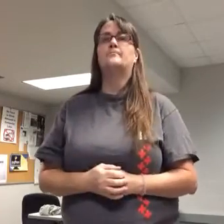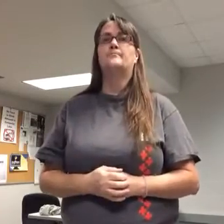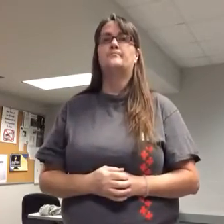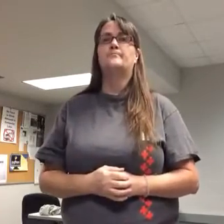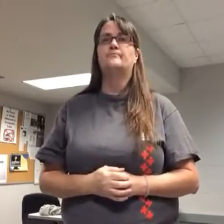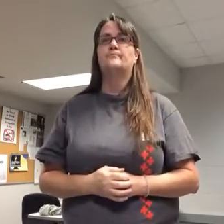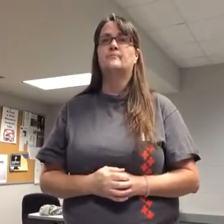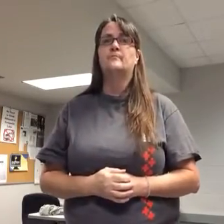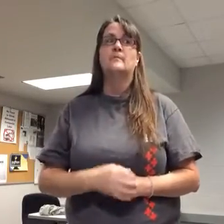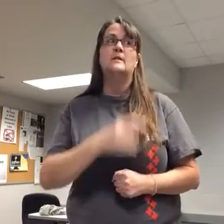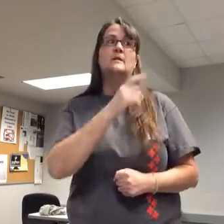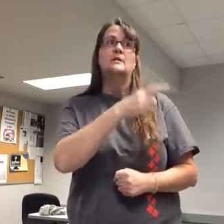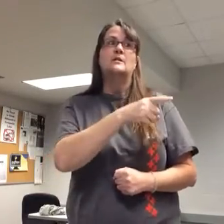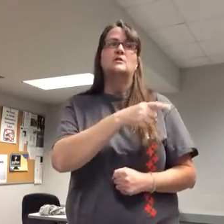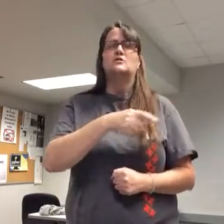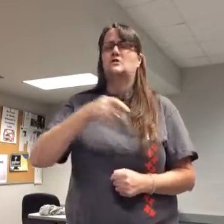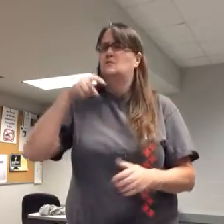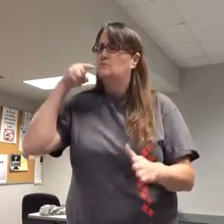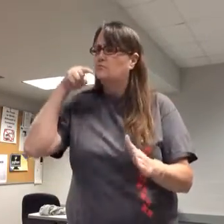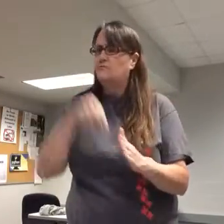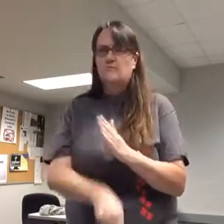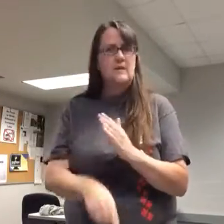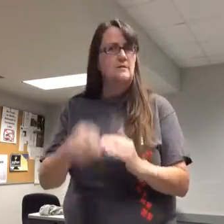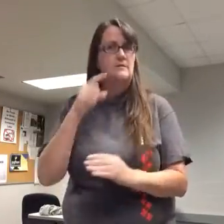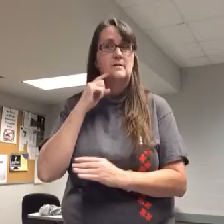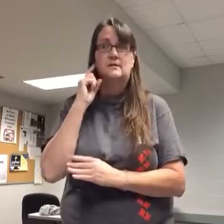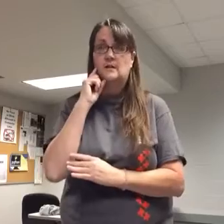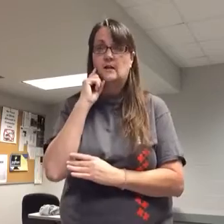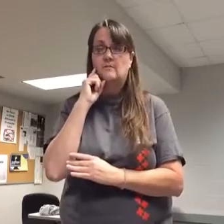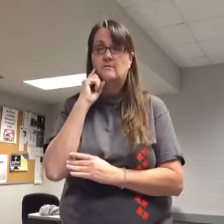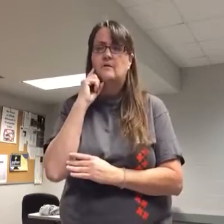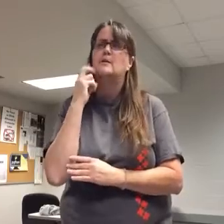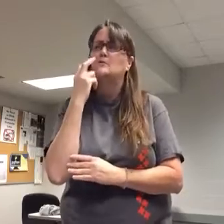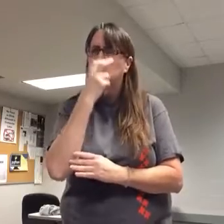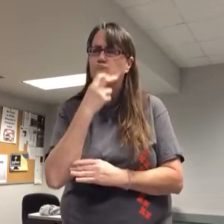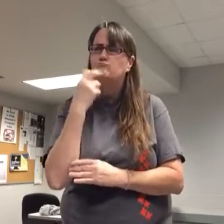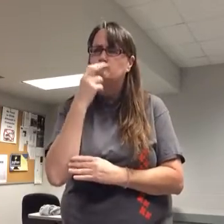She is profoundly deaf and can lip-read a little